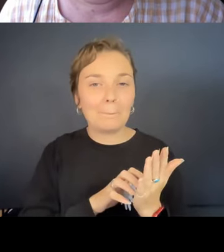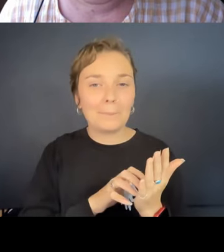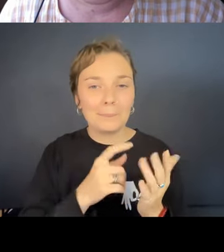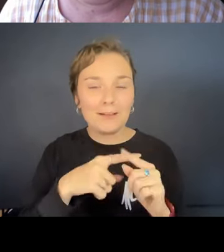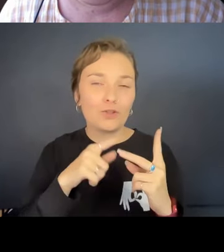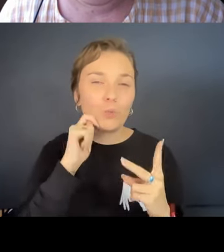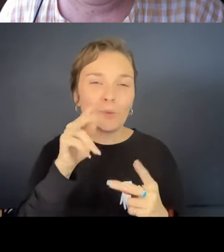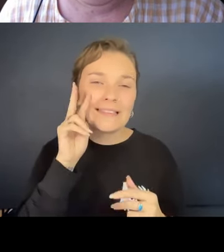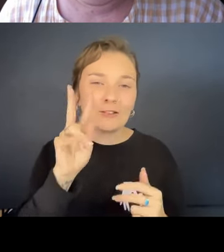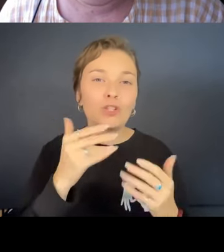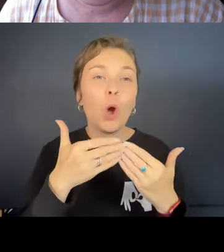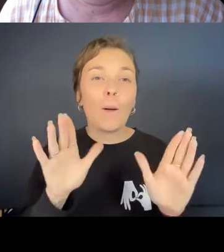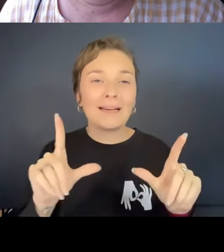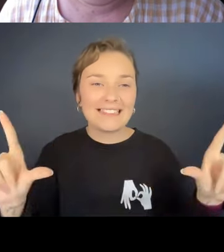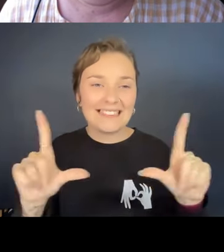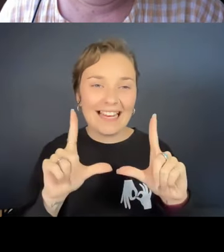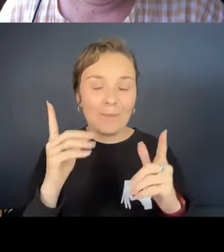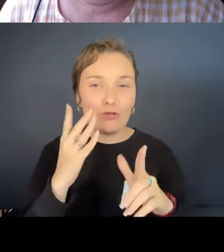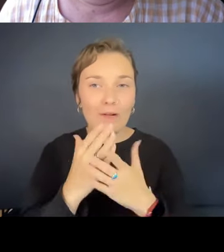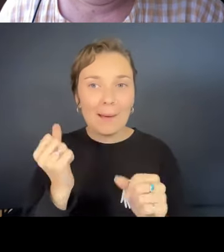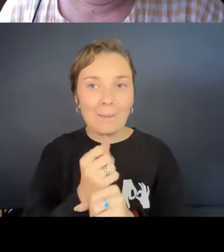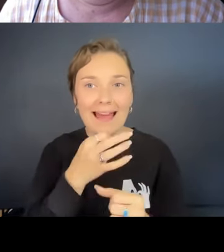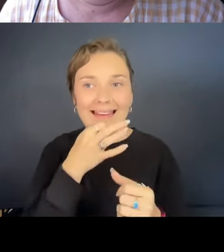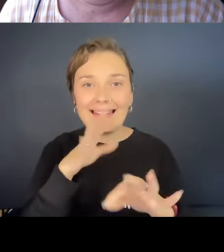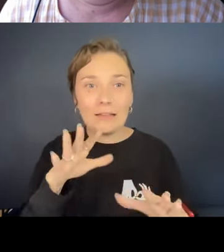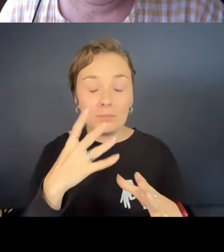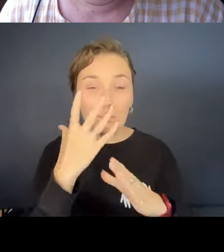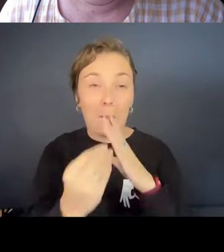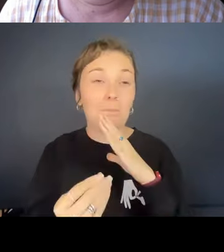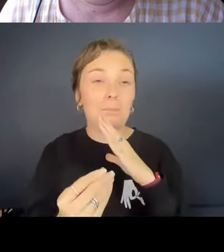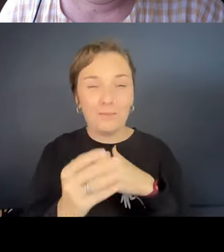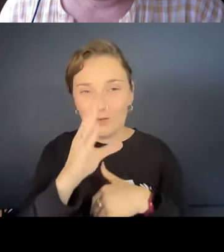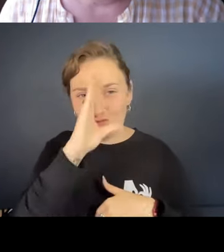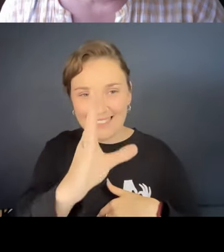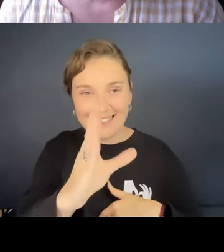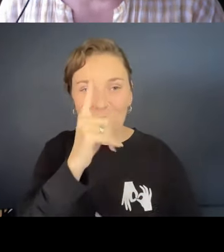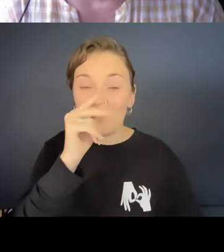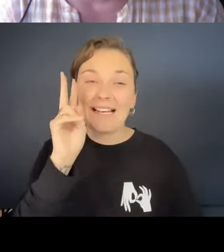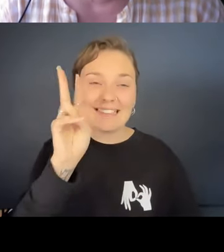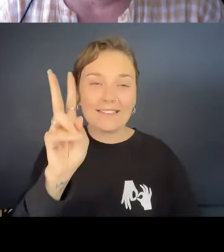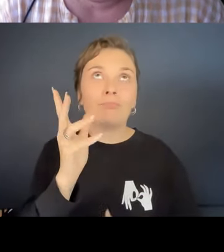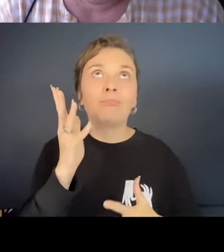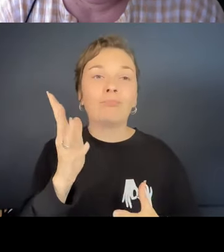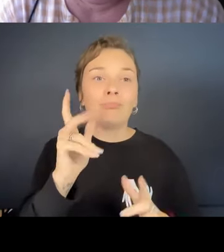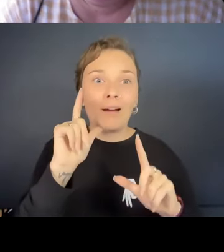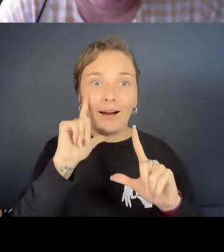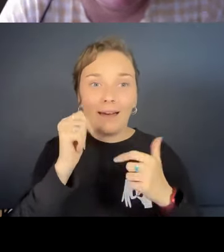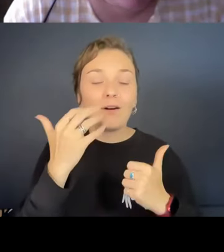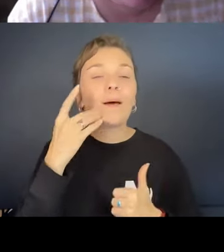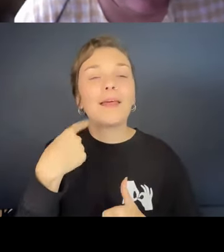because it's just the opening scene, but it really gets the kids straight away. And you can see how much they love it when they saw